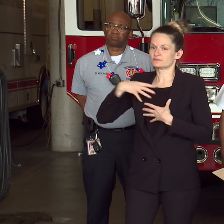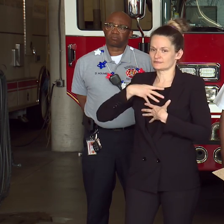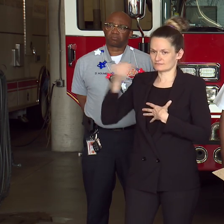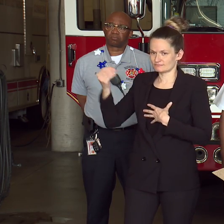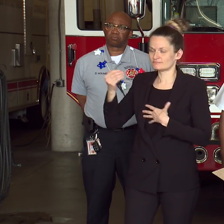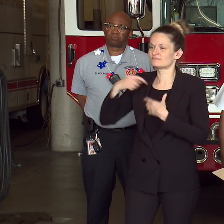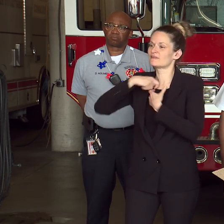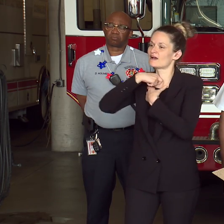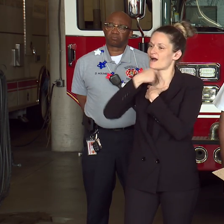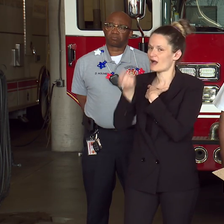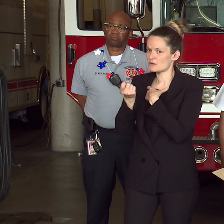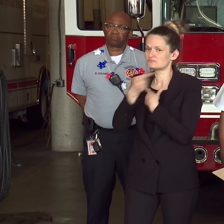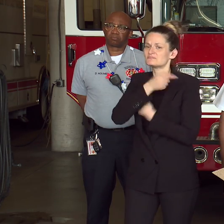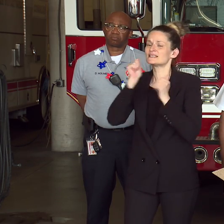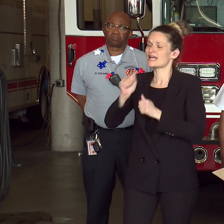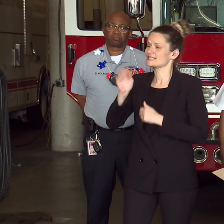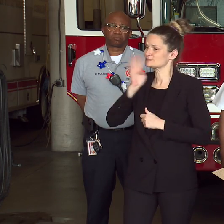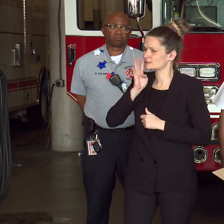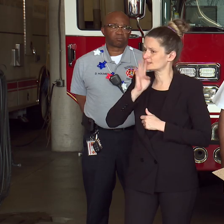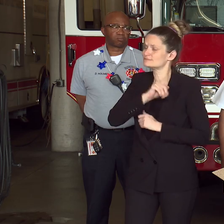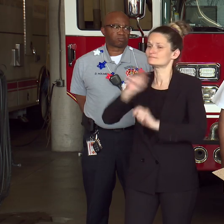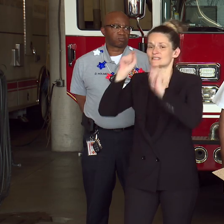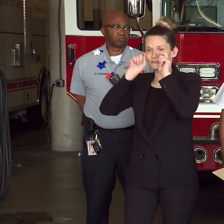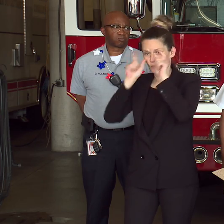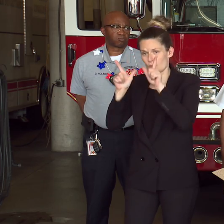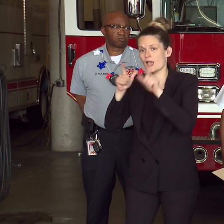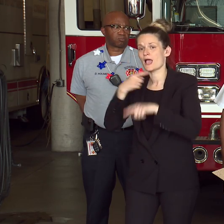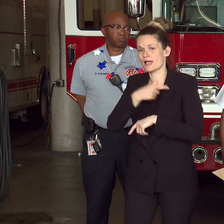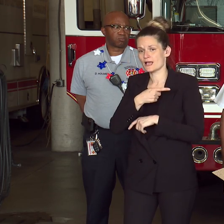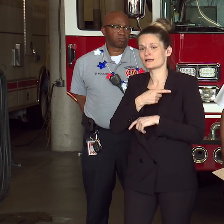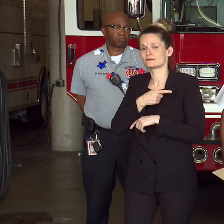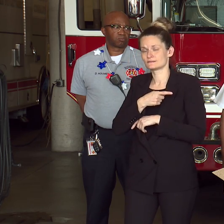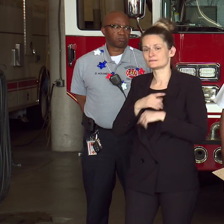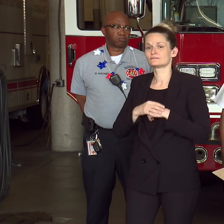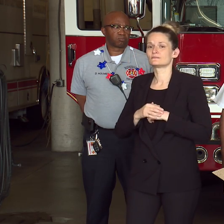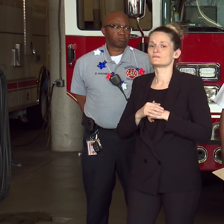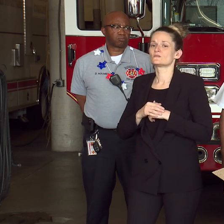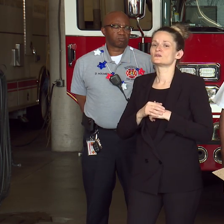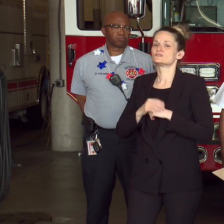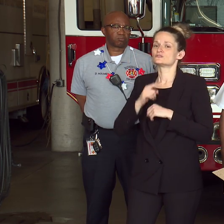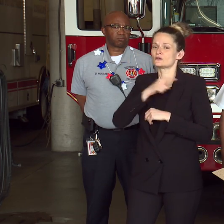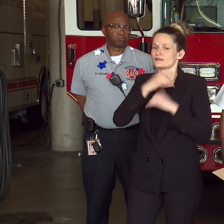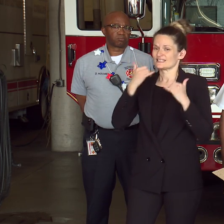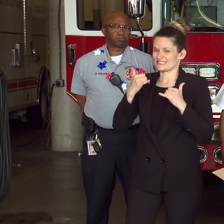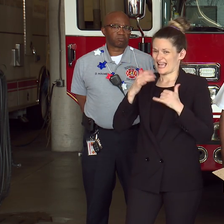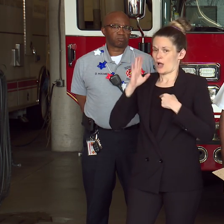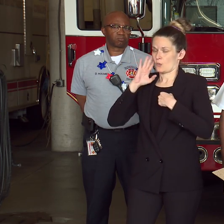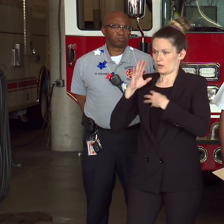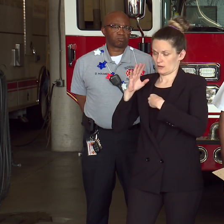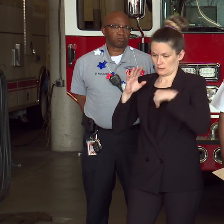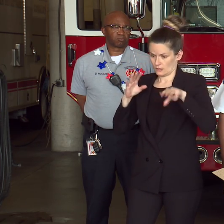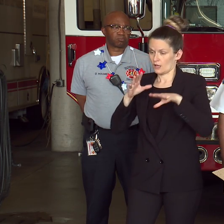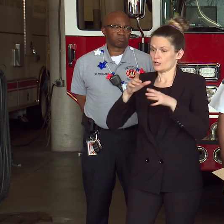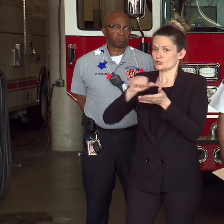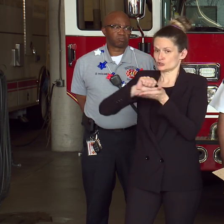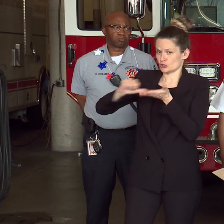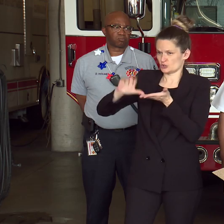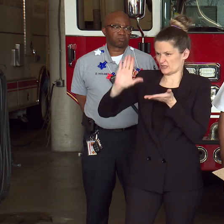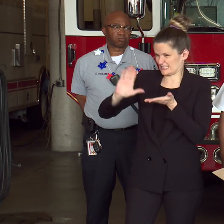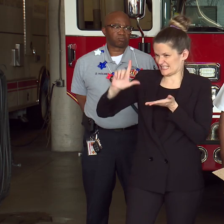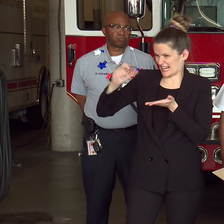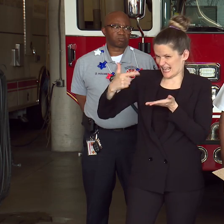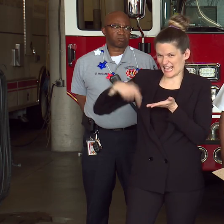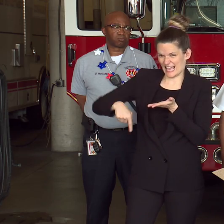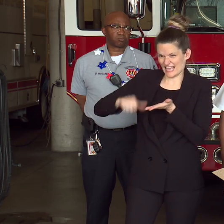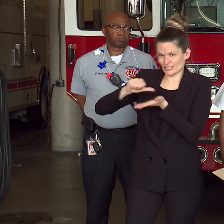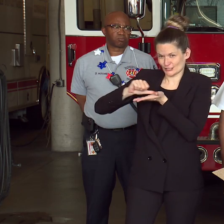and having conversations, repairs through surgery to his leg. And I called the mayor, gave the